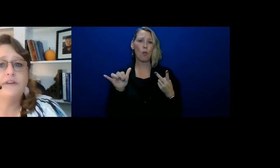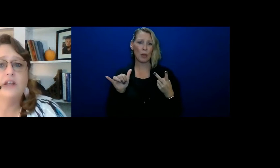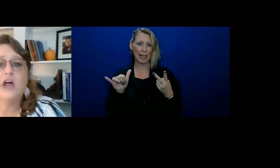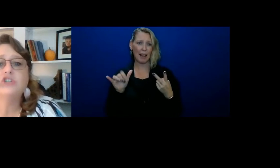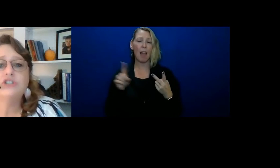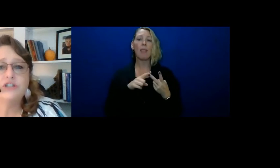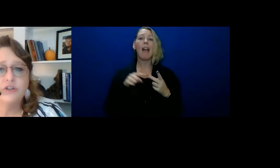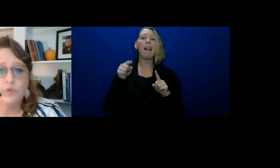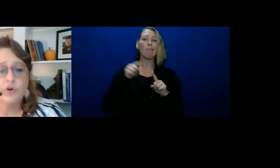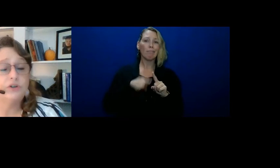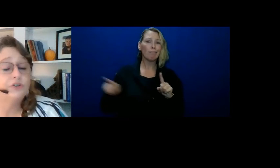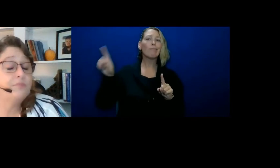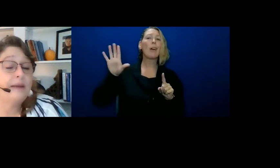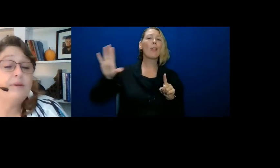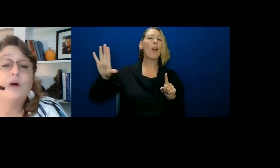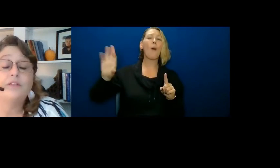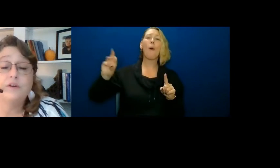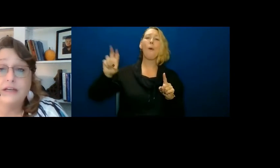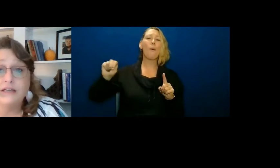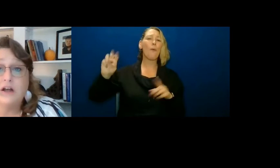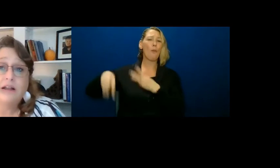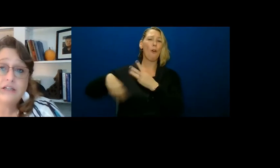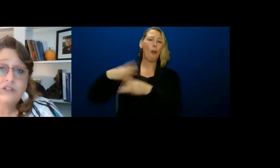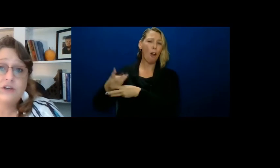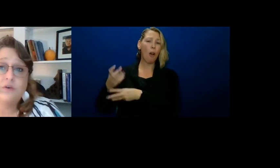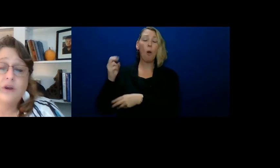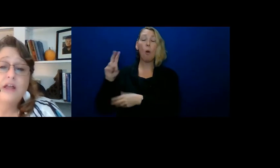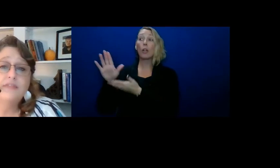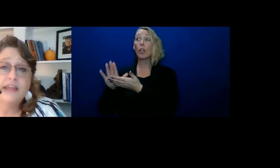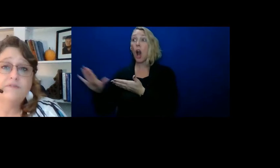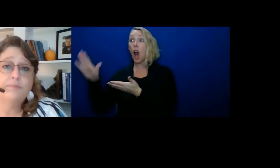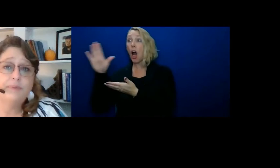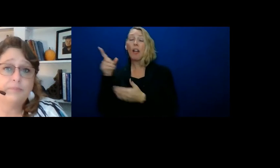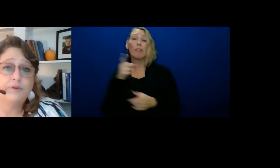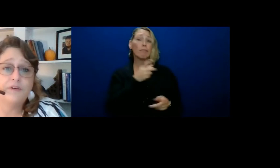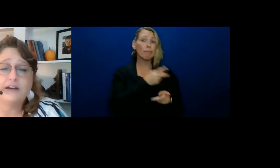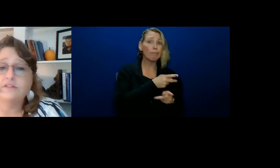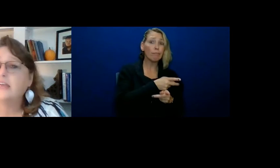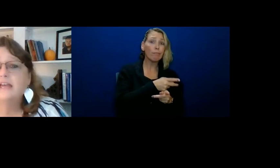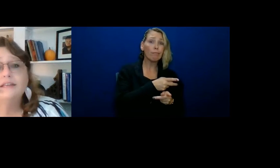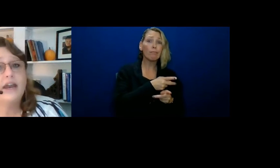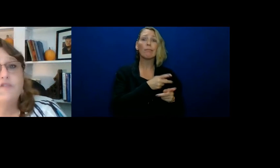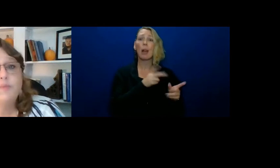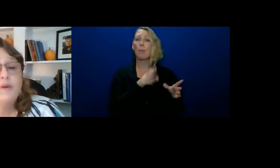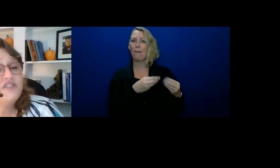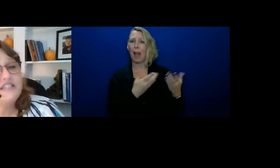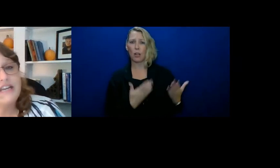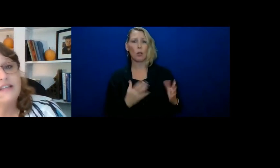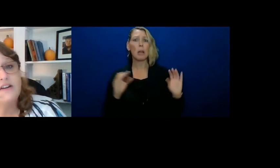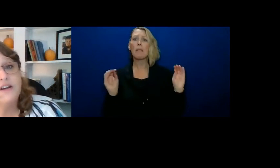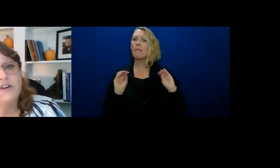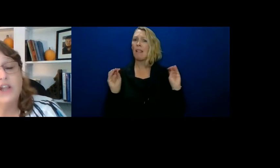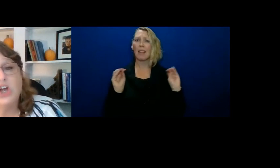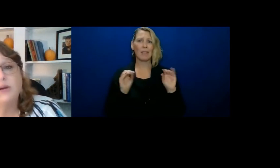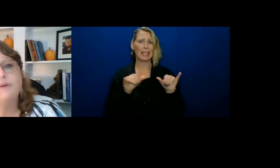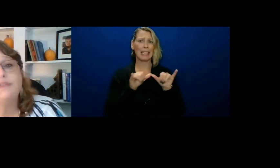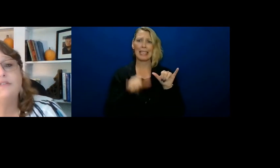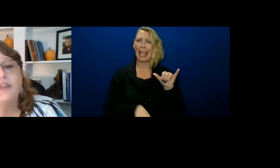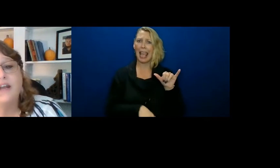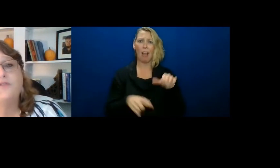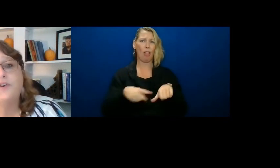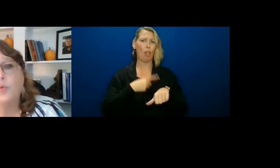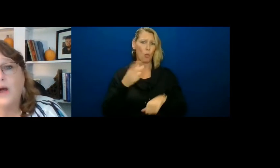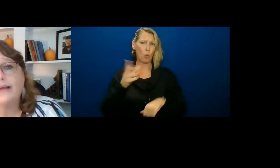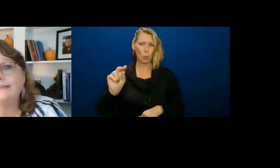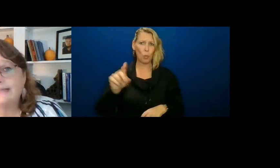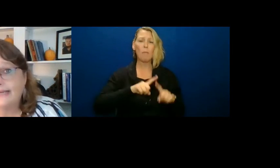go off and launch into their world. Or maybe while they're in college, they've been providers. None of them have stayed there very long, but